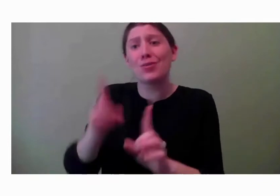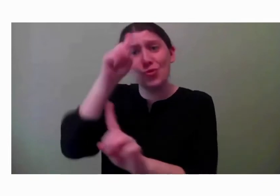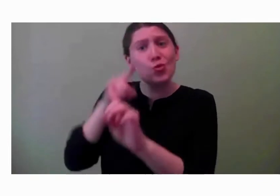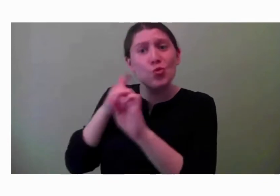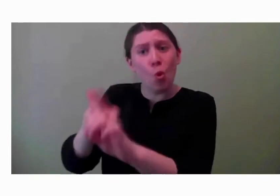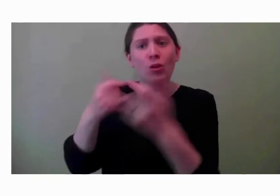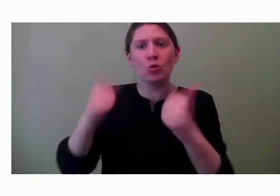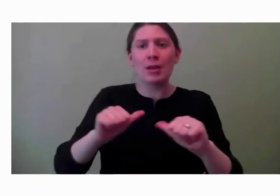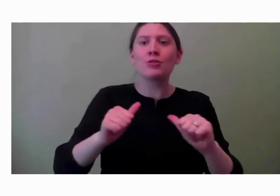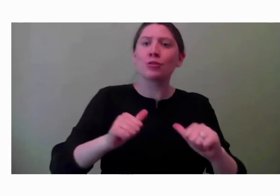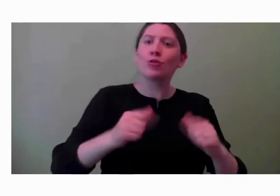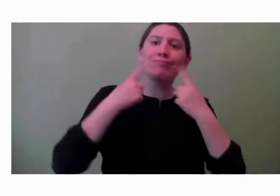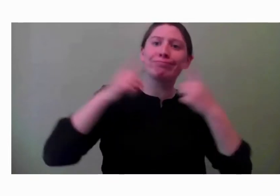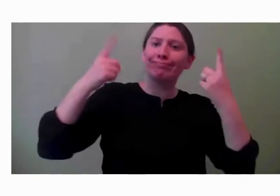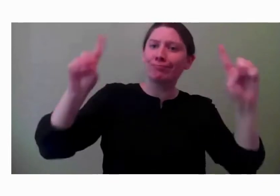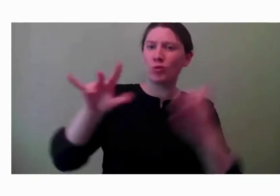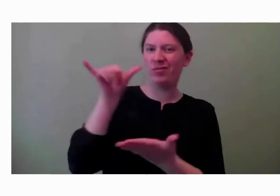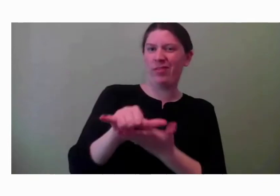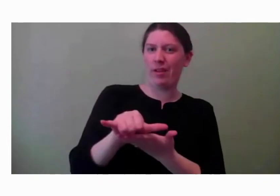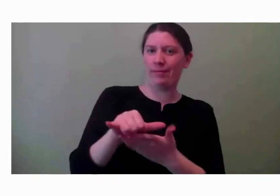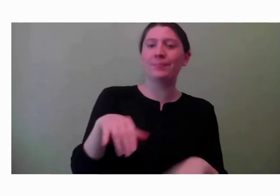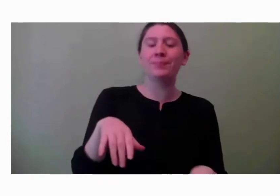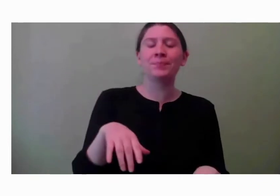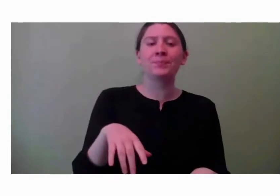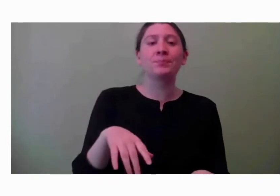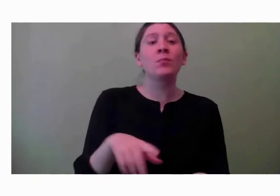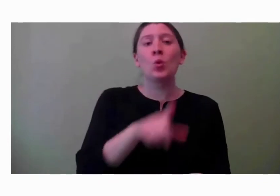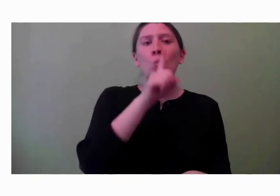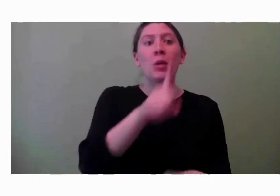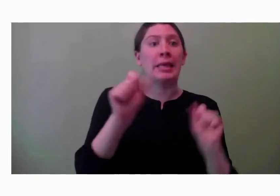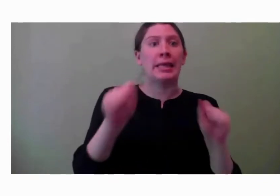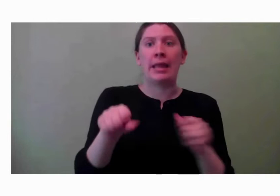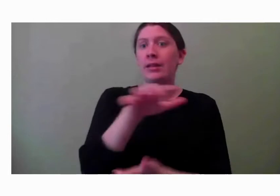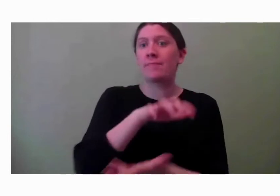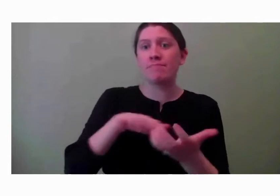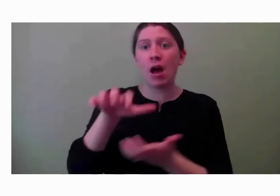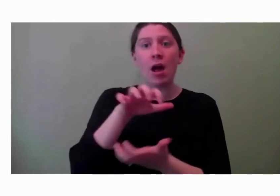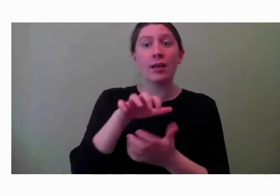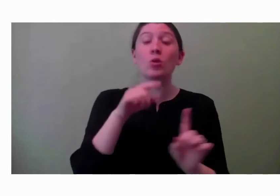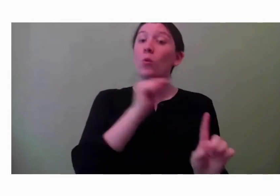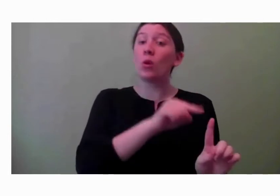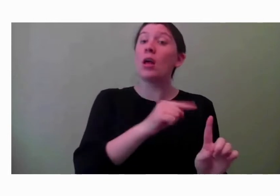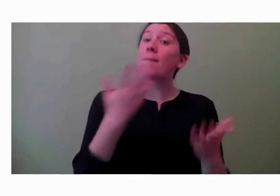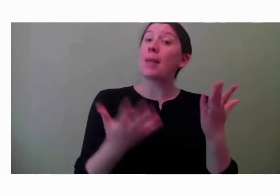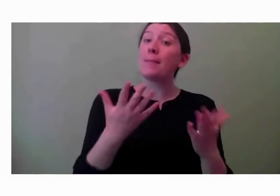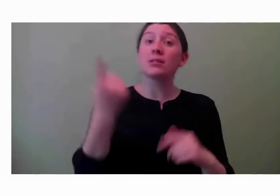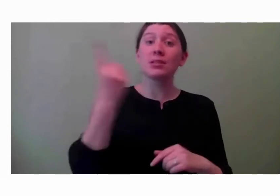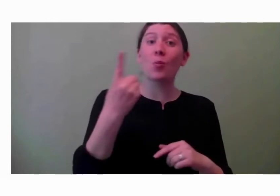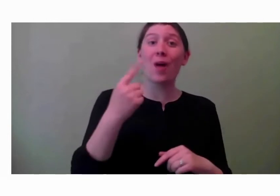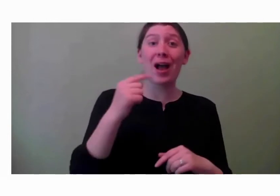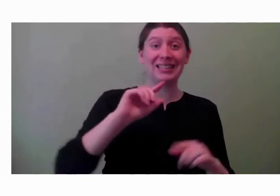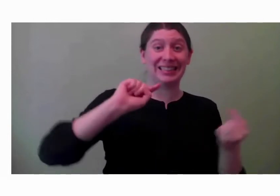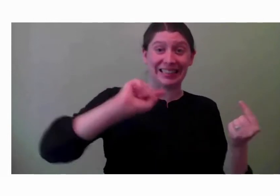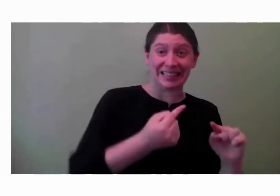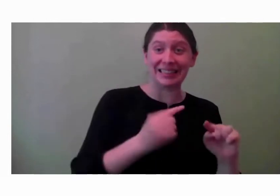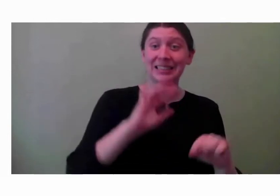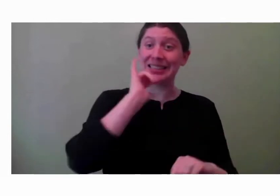individuals achieve that. So it can combine, you know, from somebody who may have had an accident or an injury, if they had recreation participation